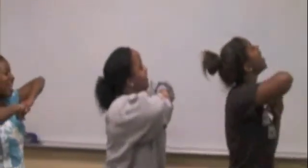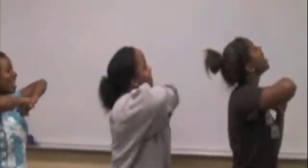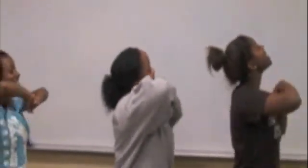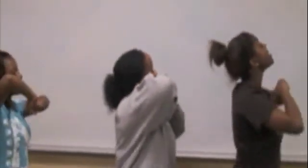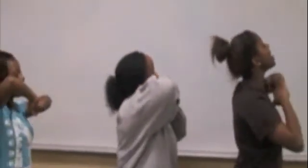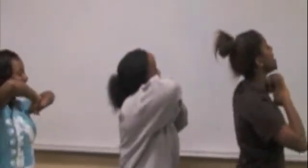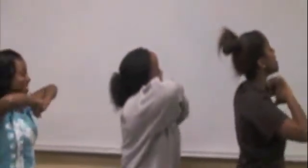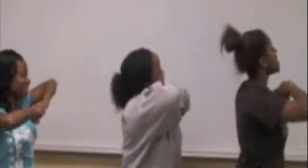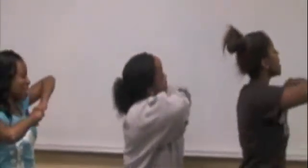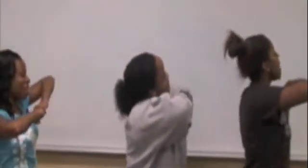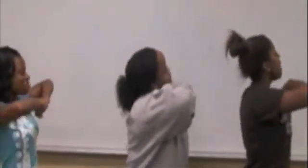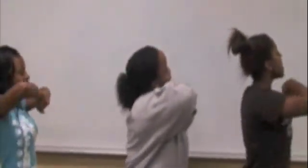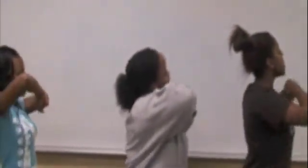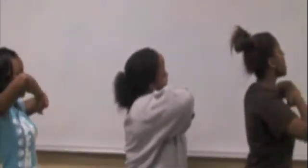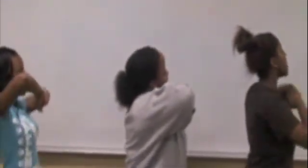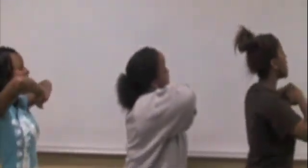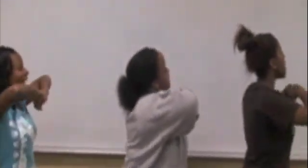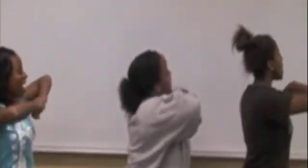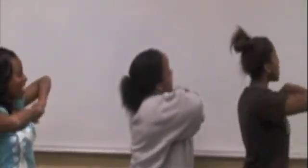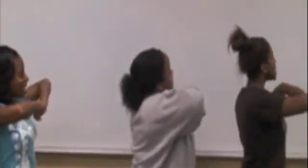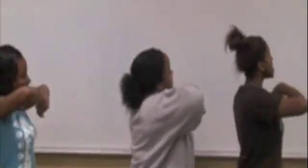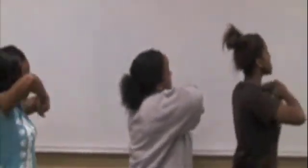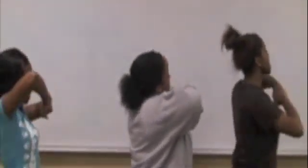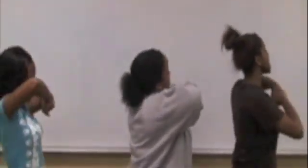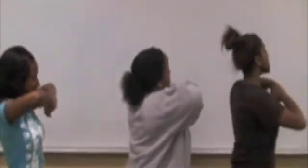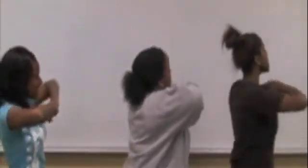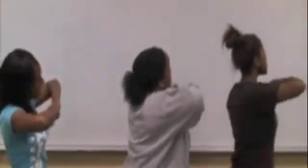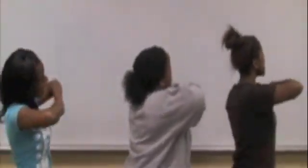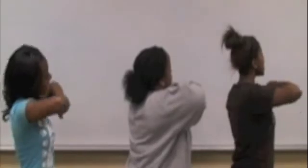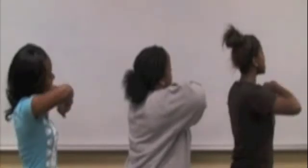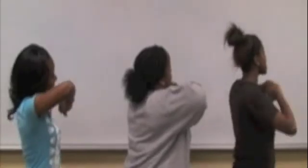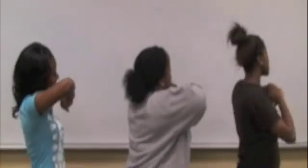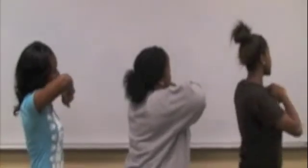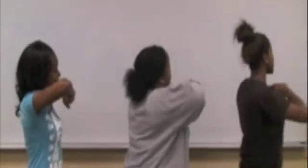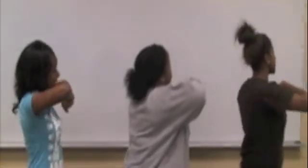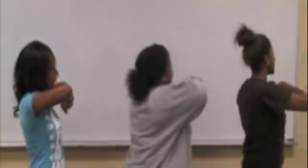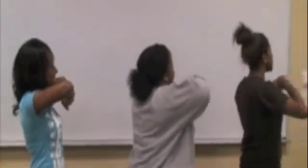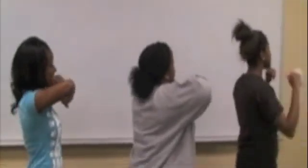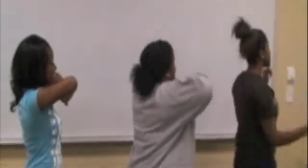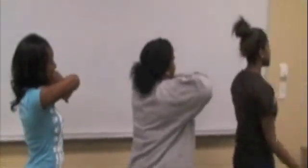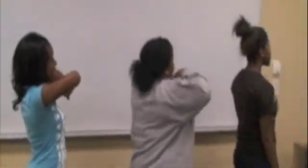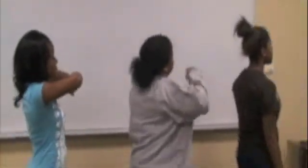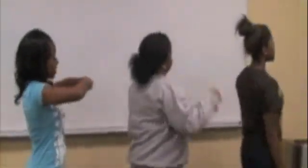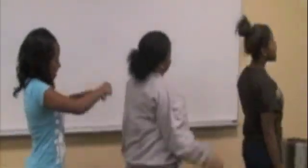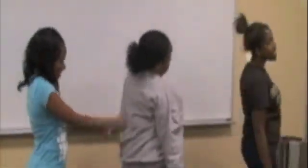STD. But STD is just for me.